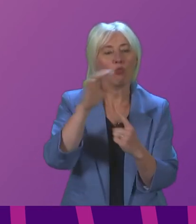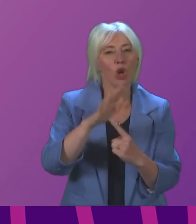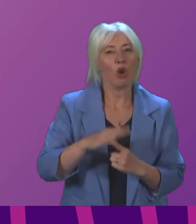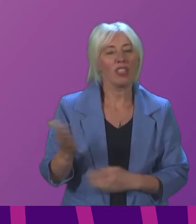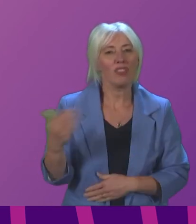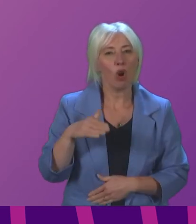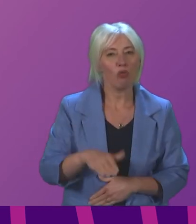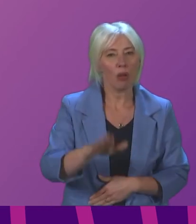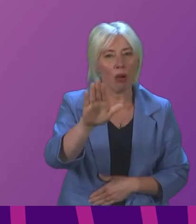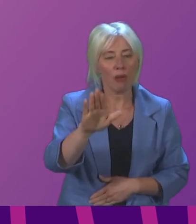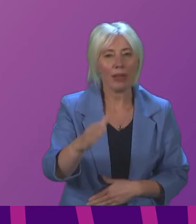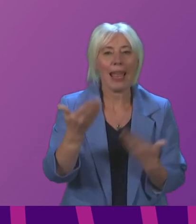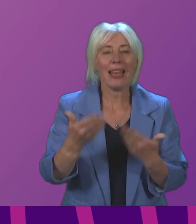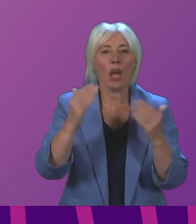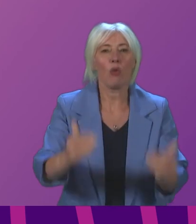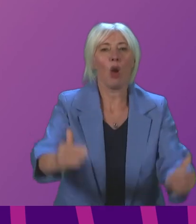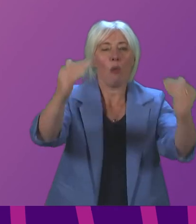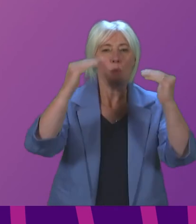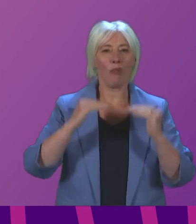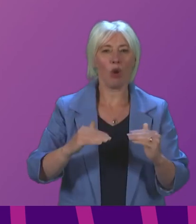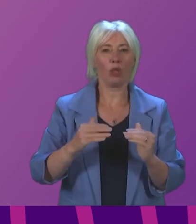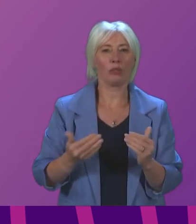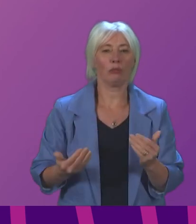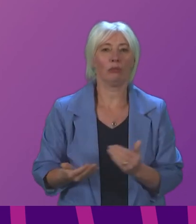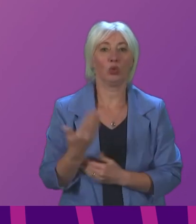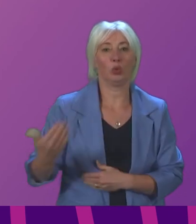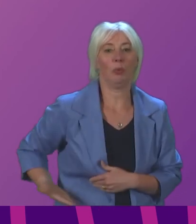and it is now time to move on to the next item of business